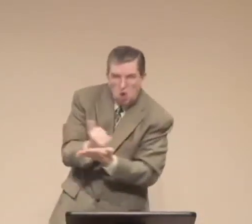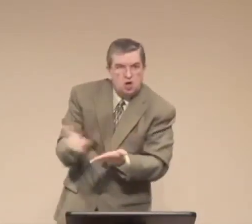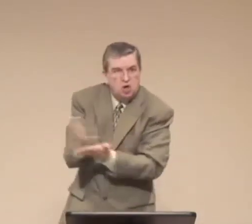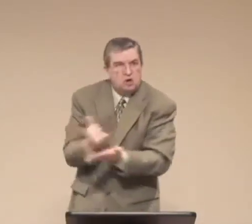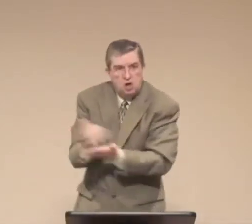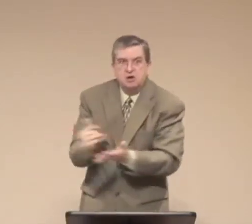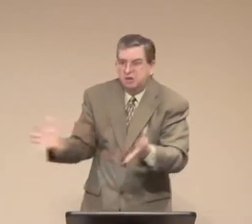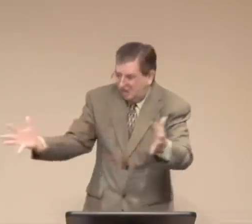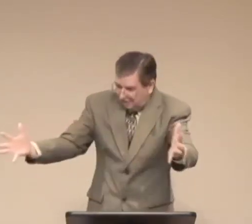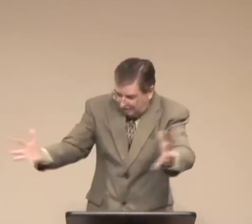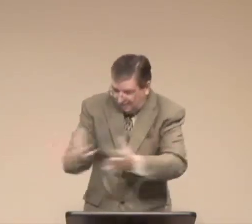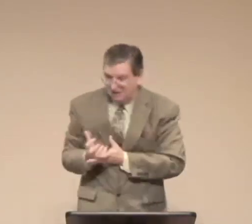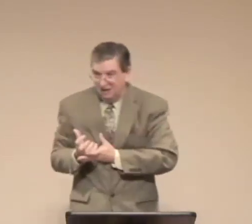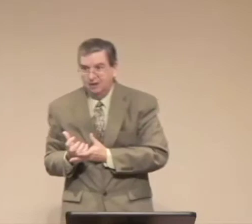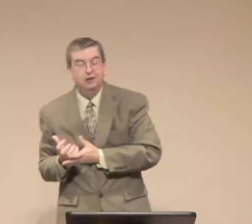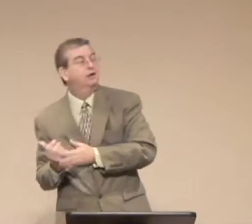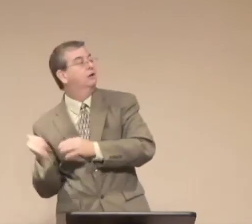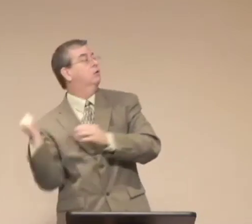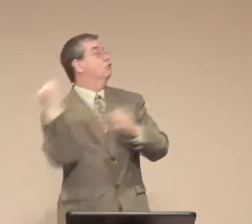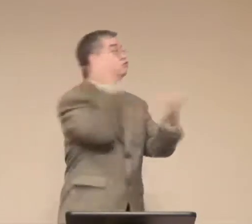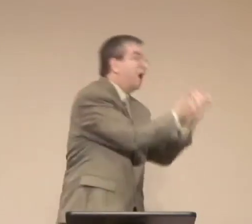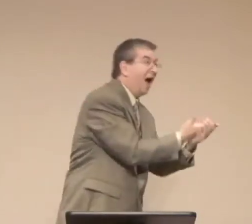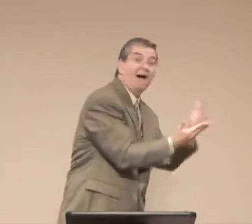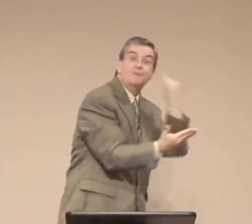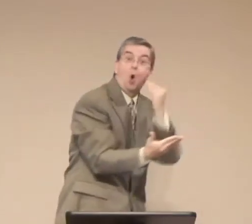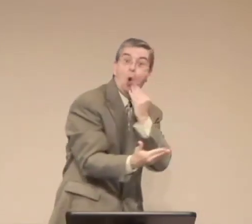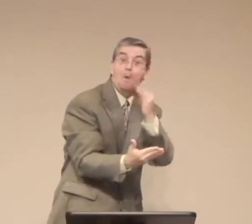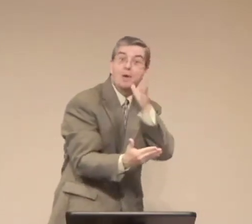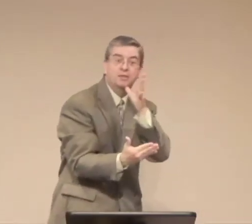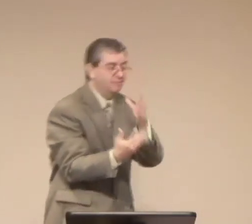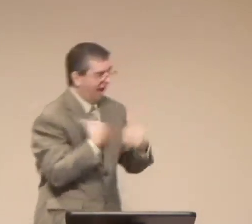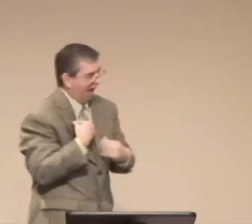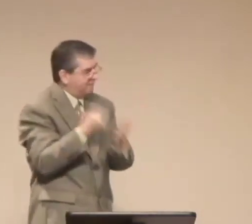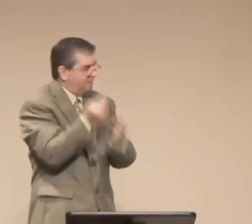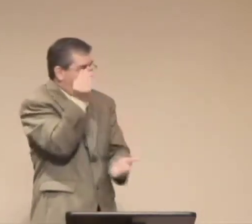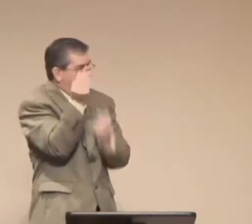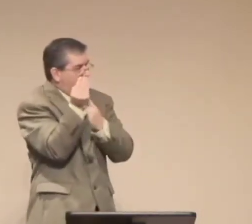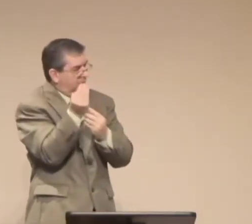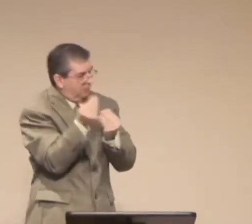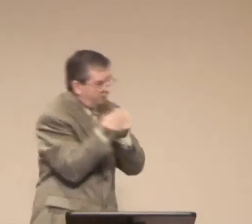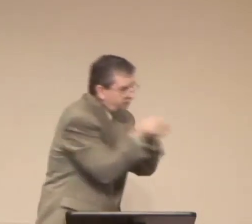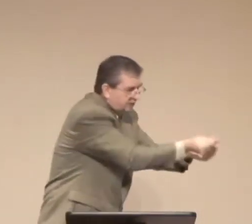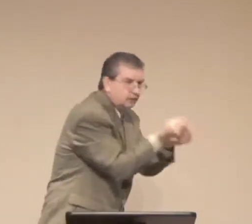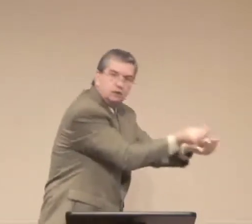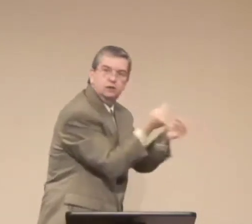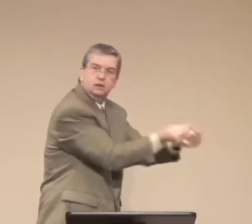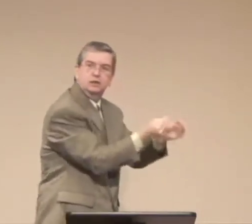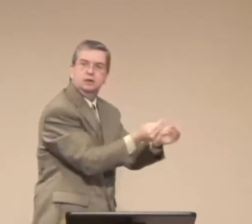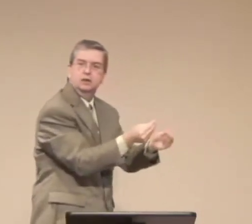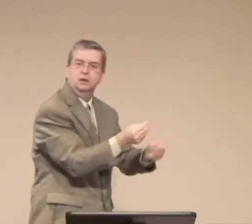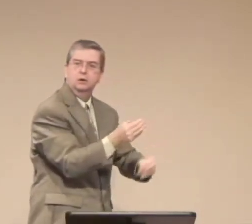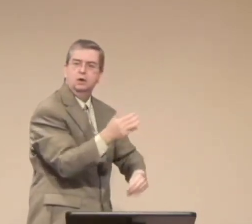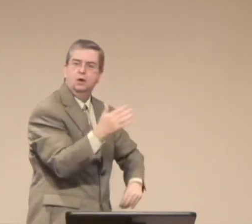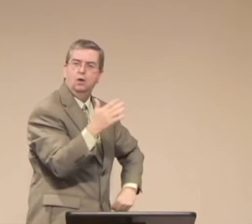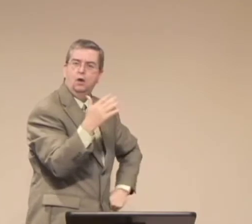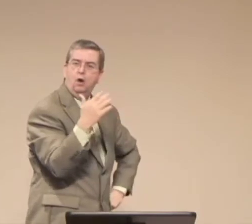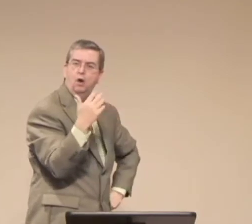he collected 25 cents or 30 cents or whatsoever and when he arrived home he'd give the money to his